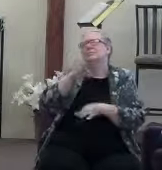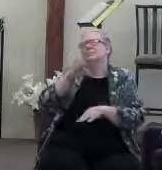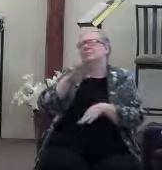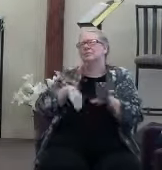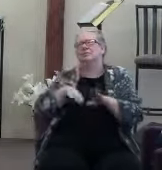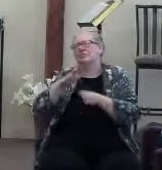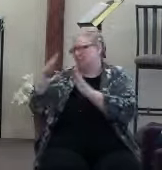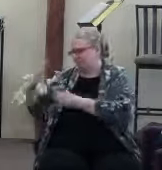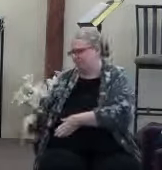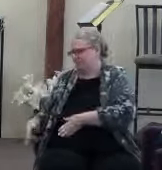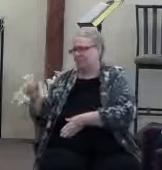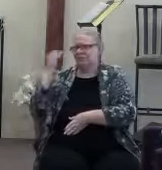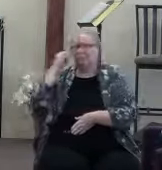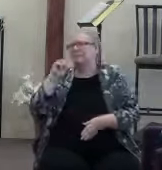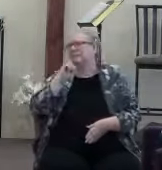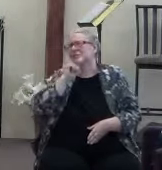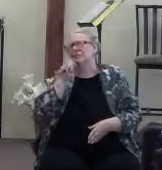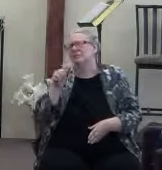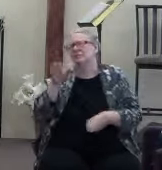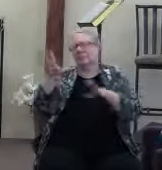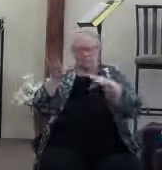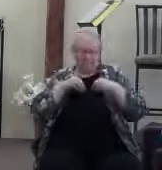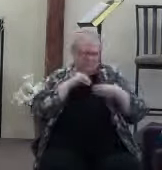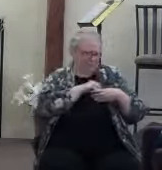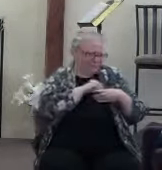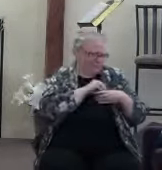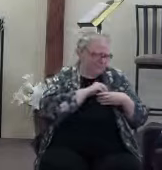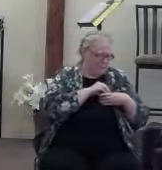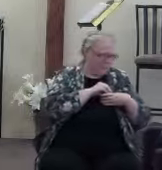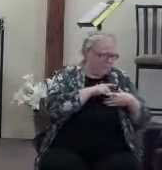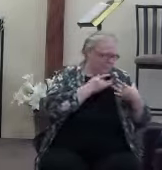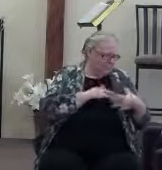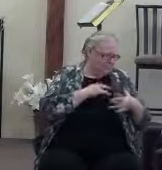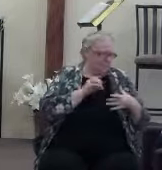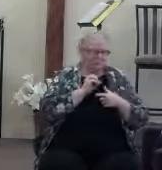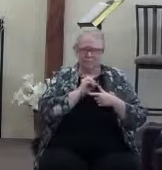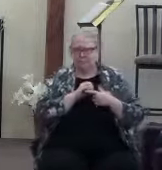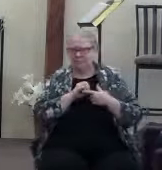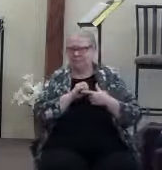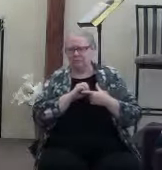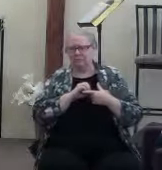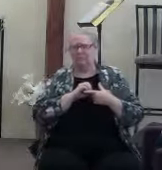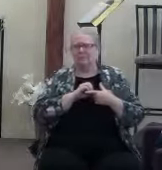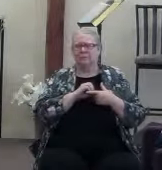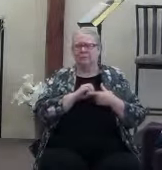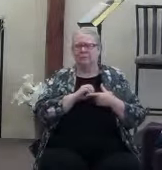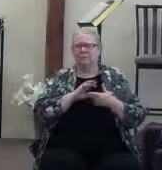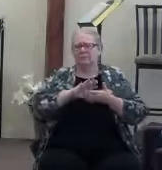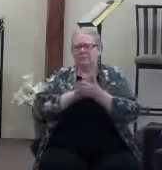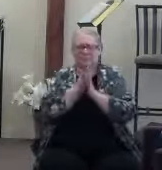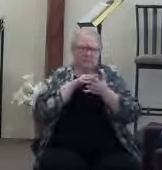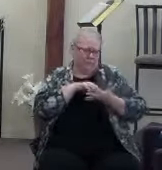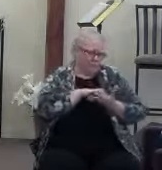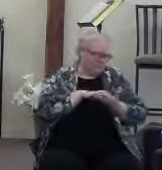into their heart, if they've gotten lukewarm, if they've faded and become weak, I'm asking you to entwell them and fill